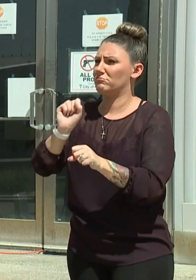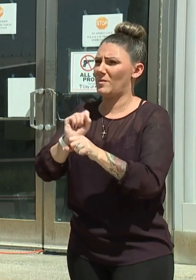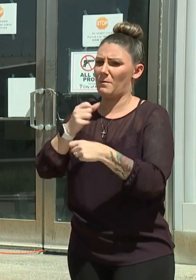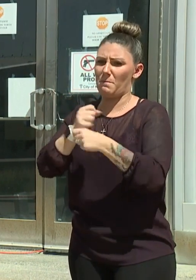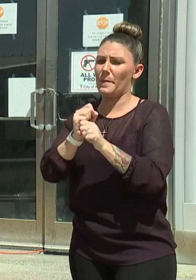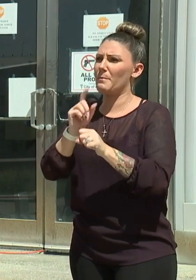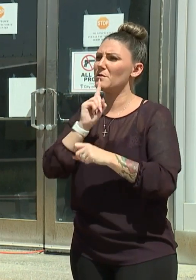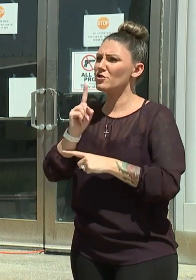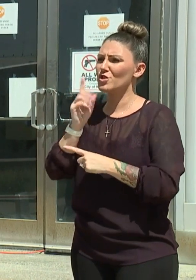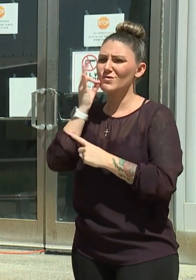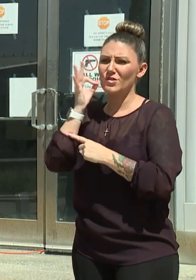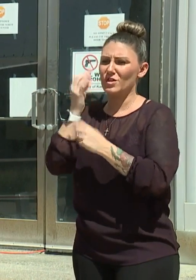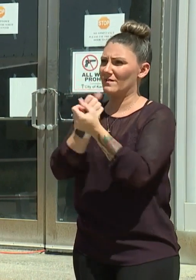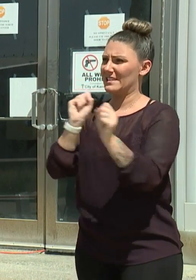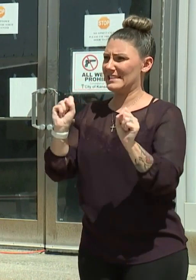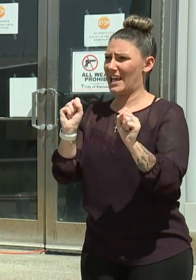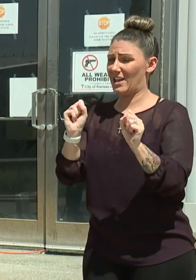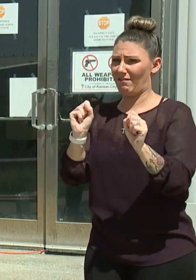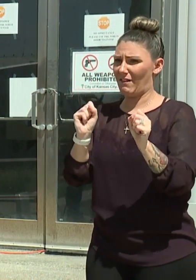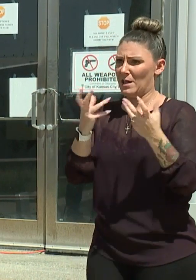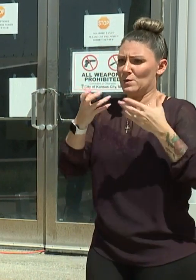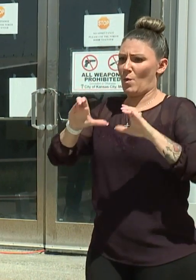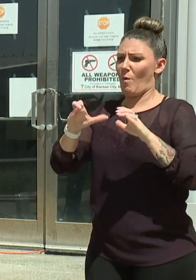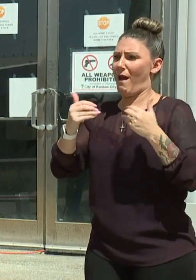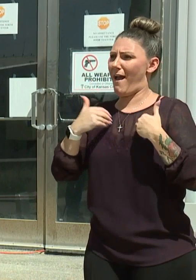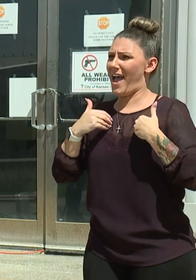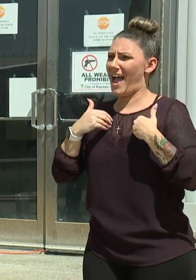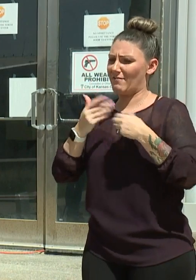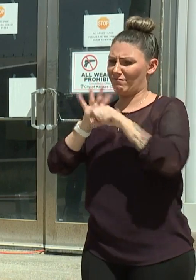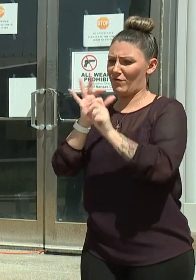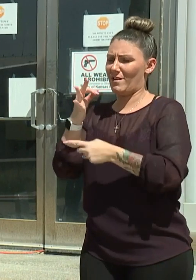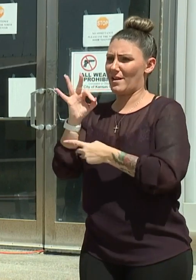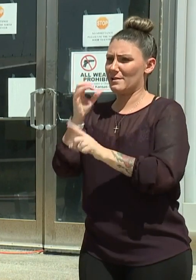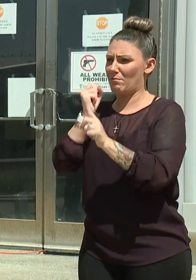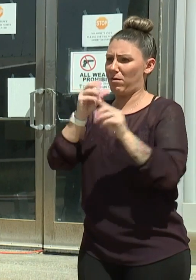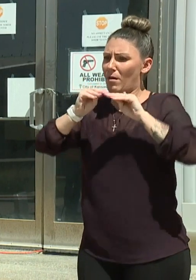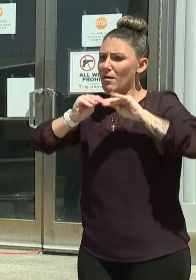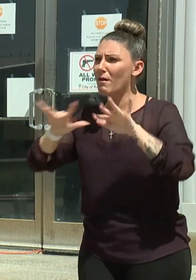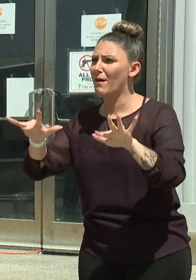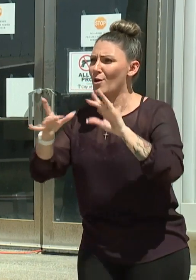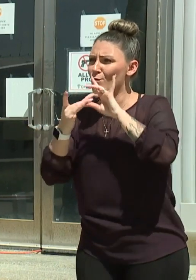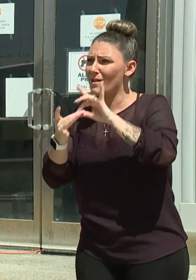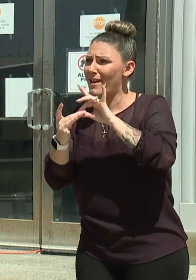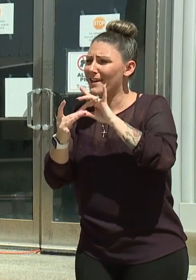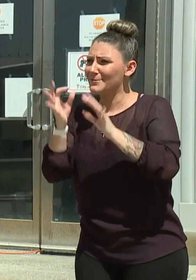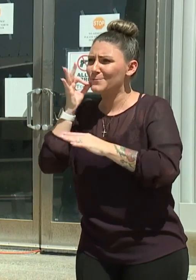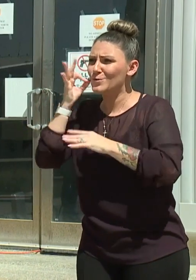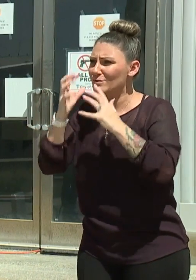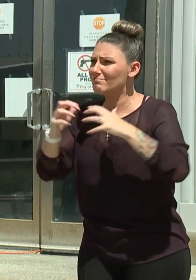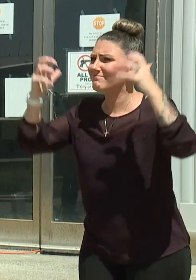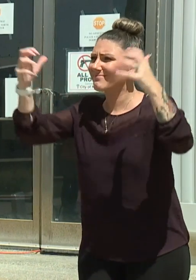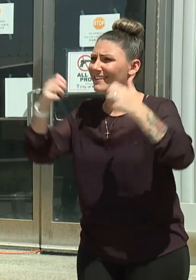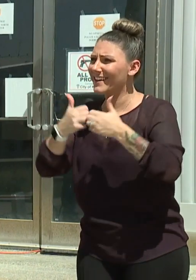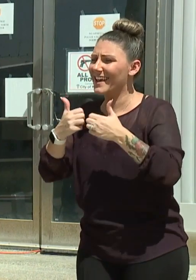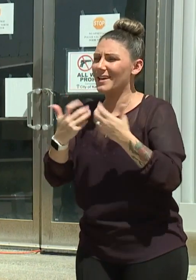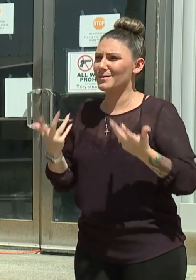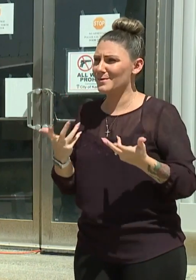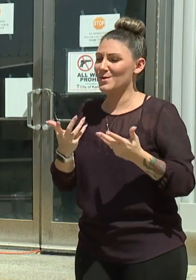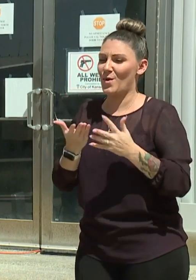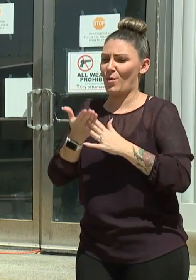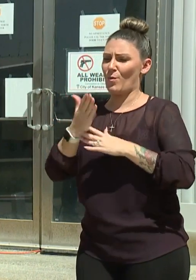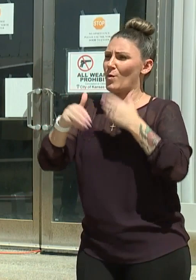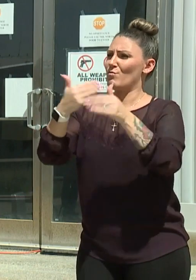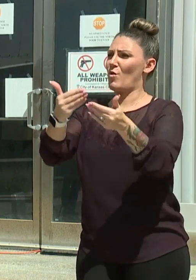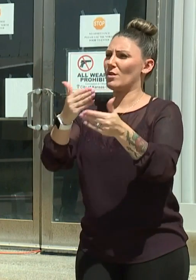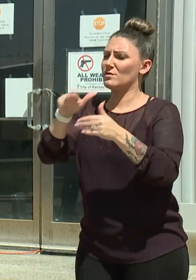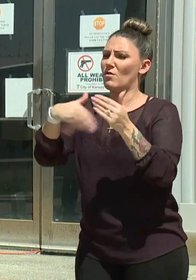Chiefs do not want to see an outbreak tied to Arrowhead Stadium. And so I think as we go through this process, they will take